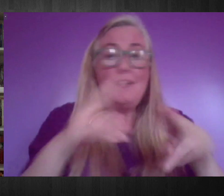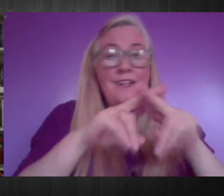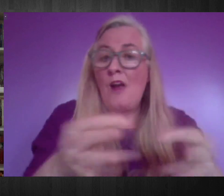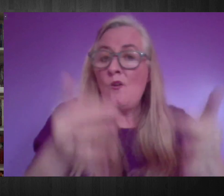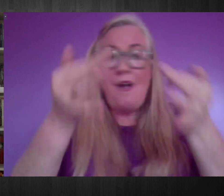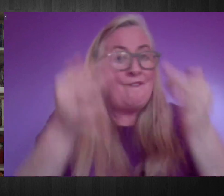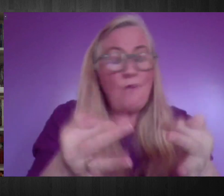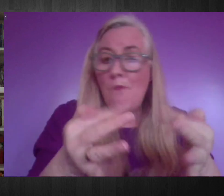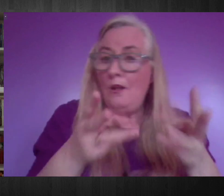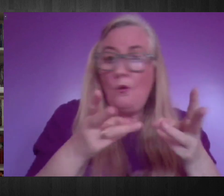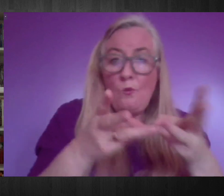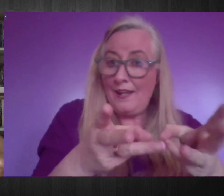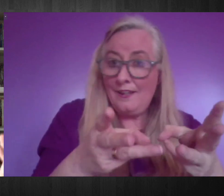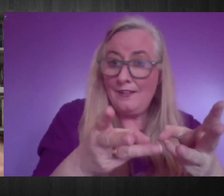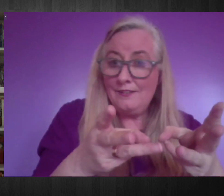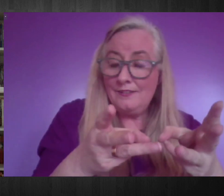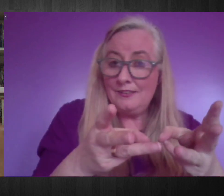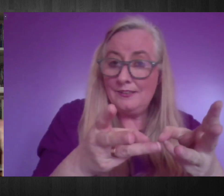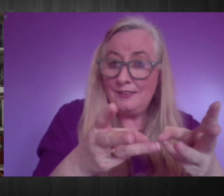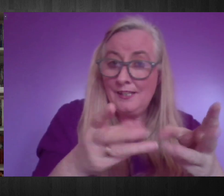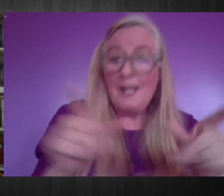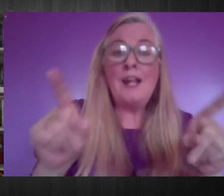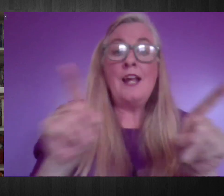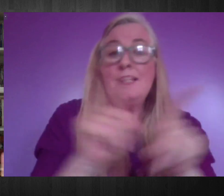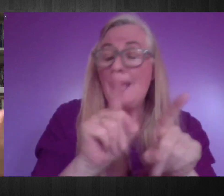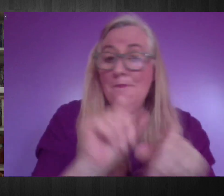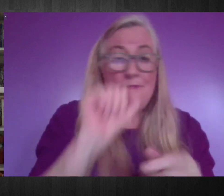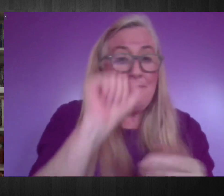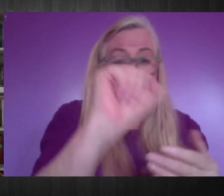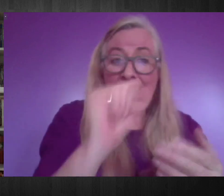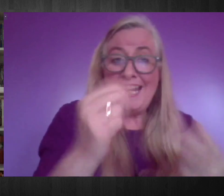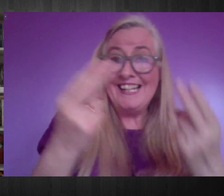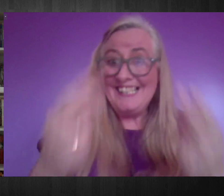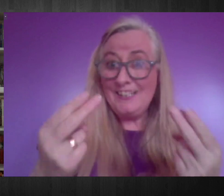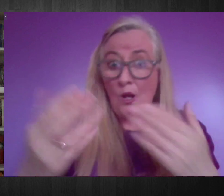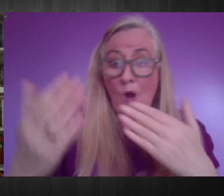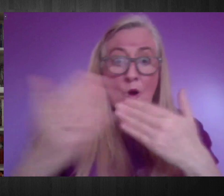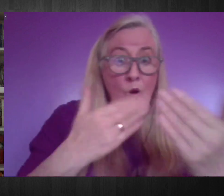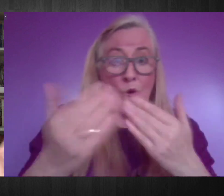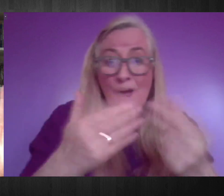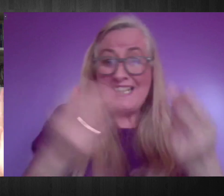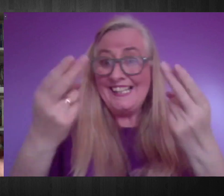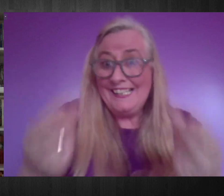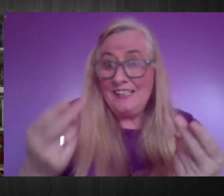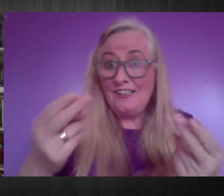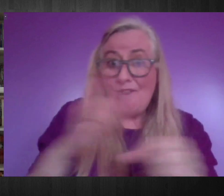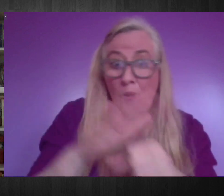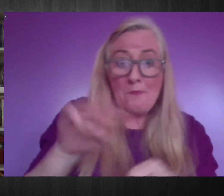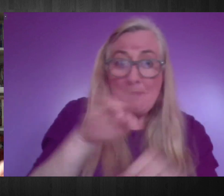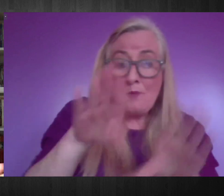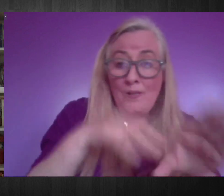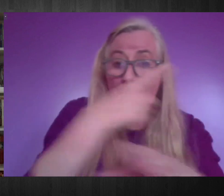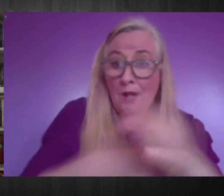of even a needs assessment of an understanding of what are the needs of persons with disabilities. So when the lockdown